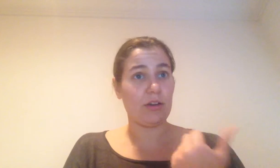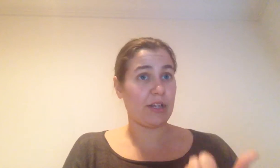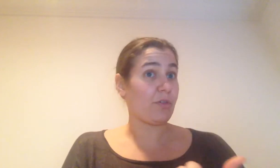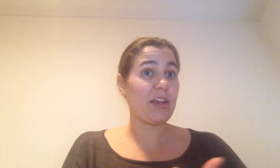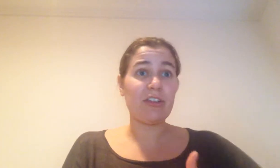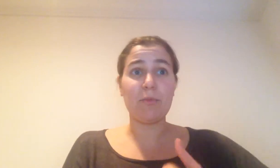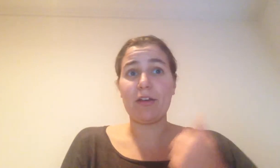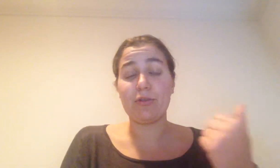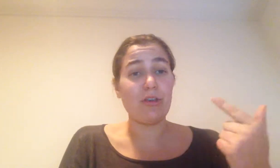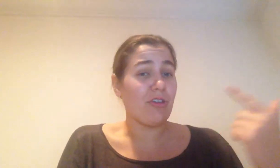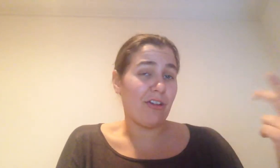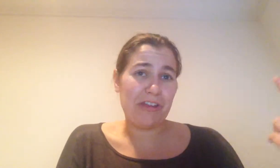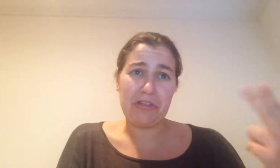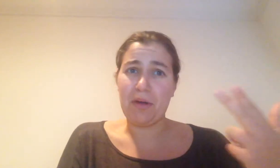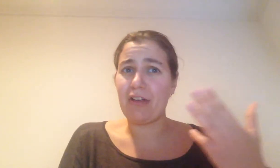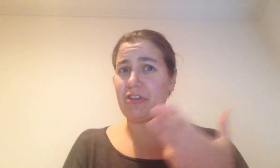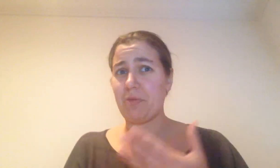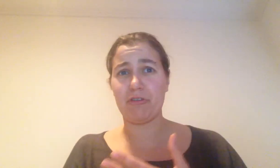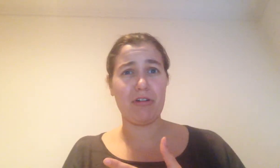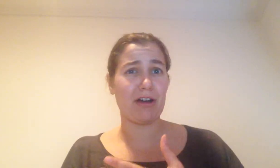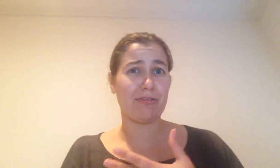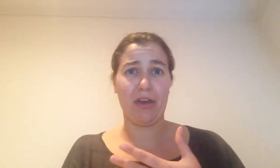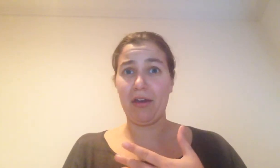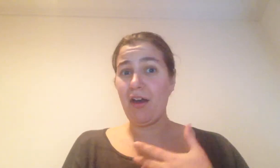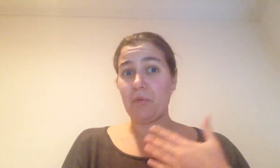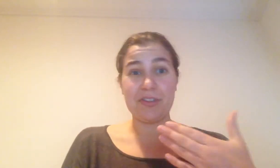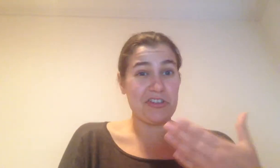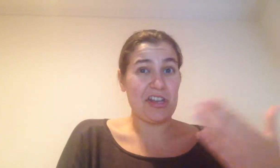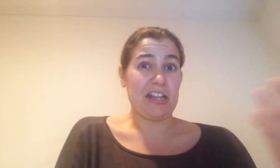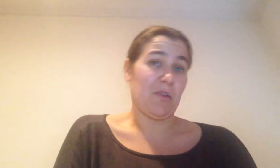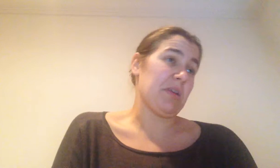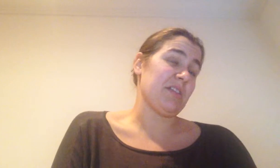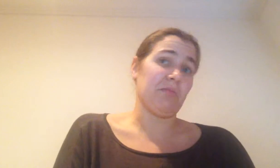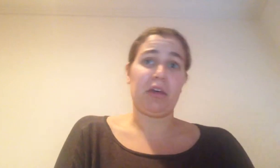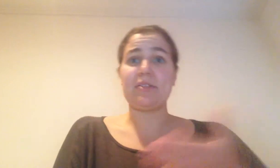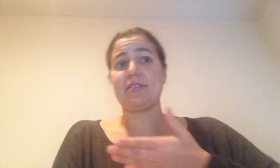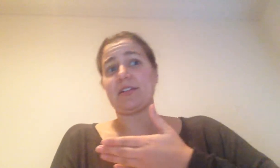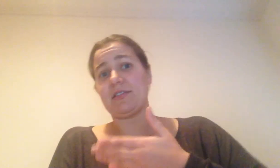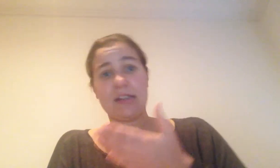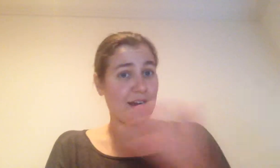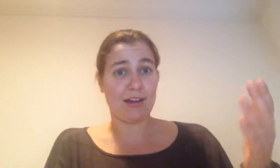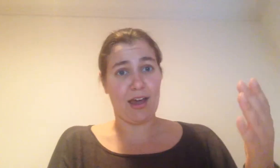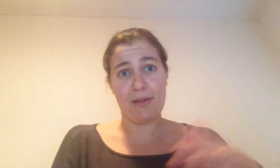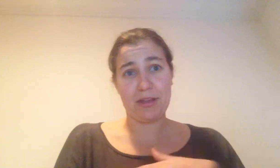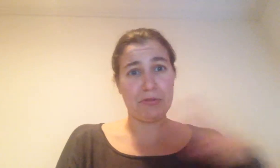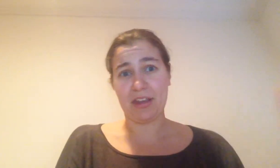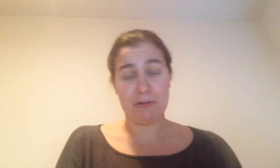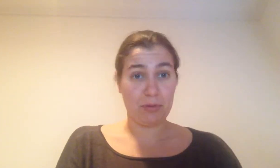international relations, but also in sociology, anthropology, human geography, religious studies, feminism, linguistics, yada, yada, yada. I mean, it really kind of